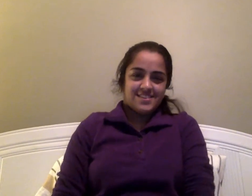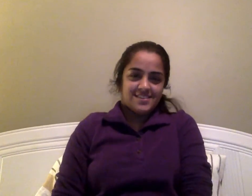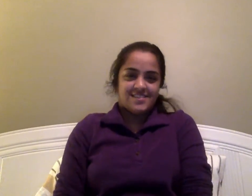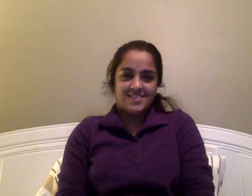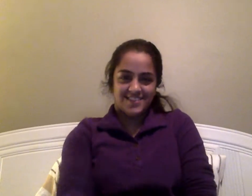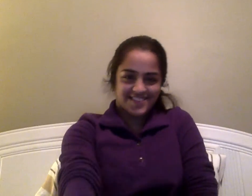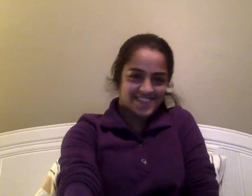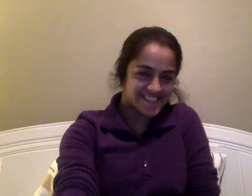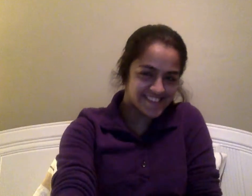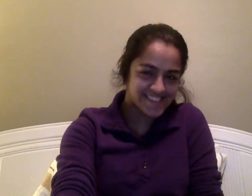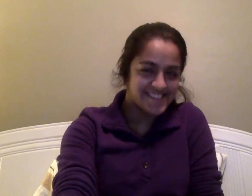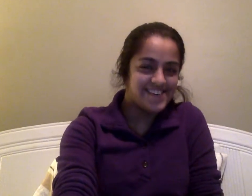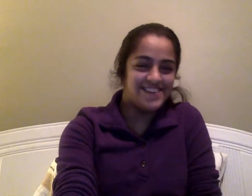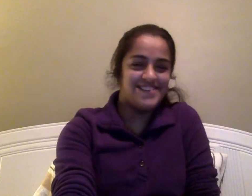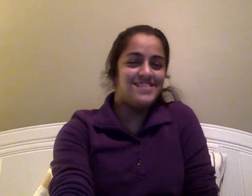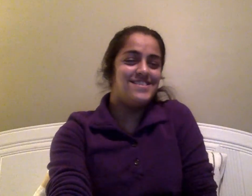miss you.